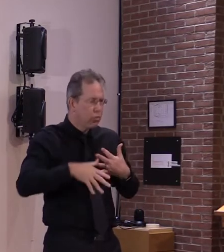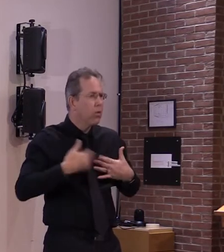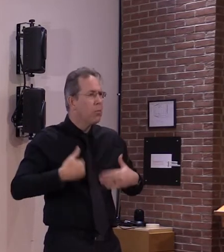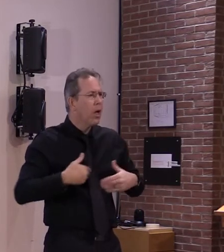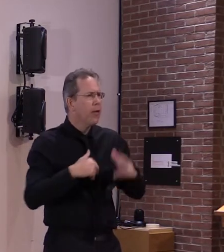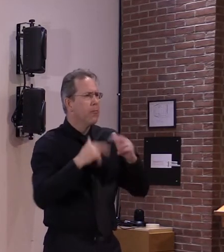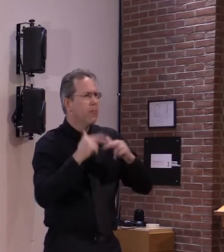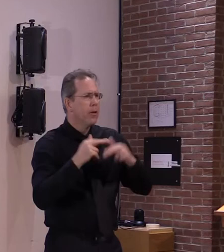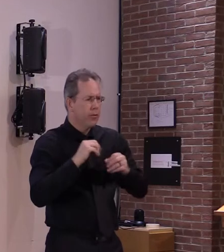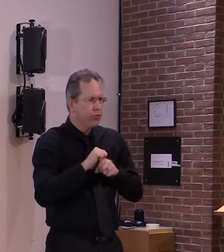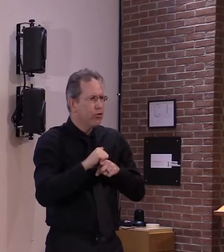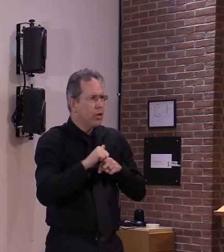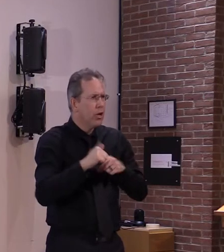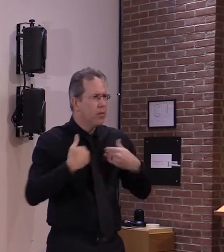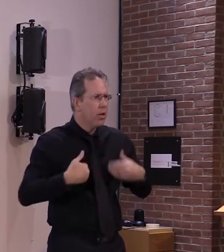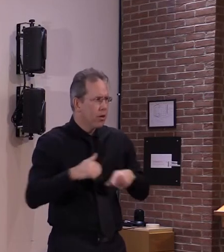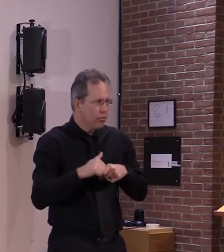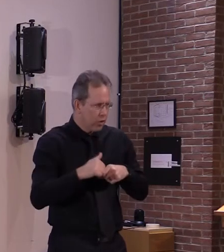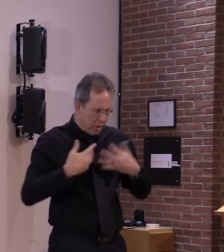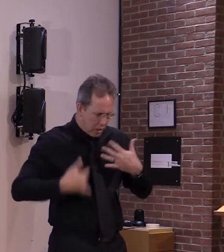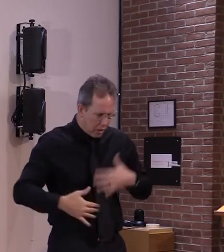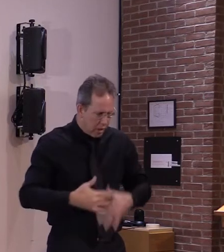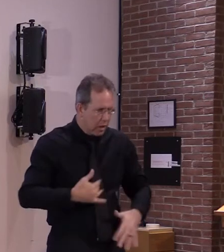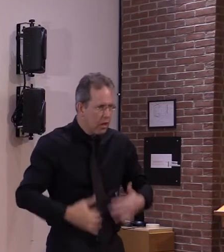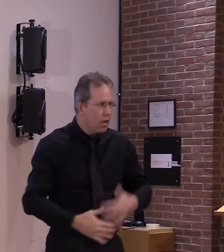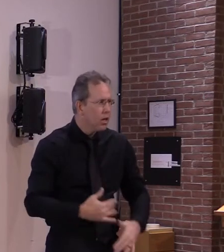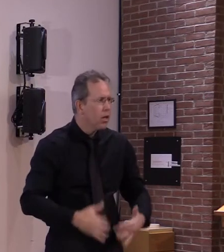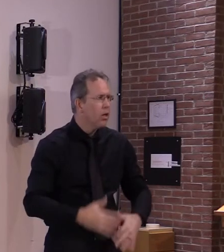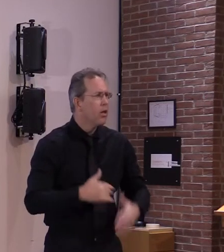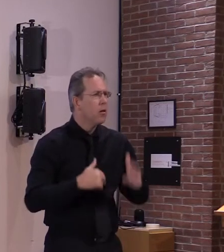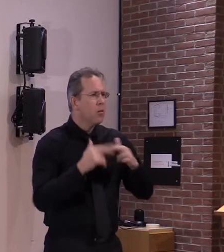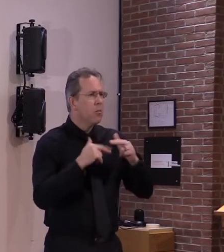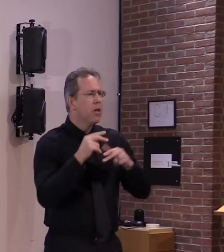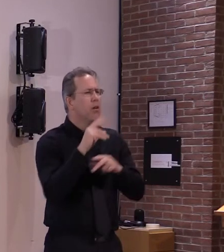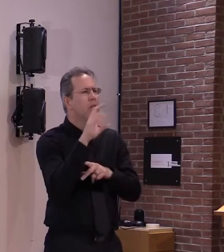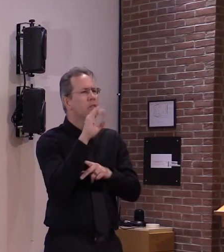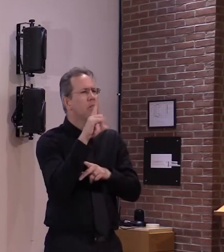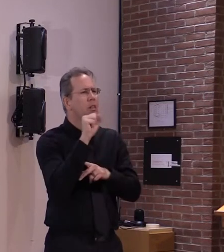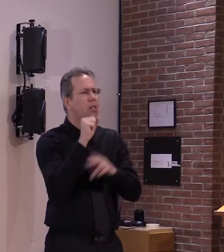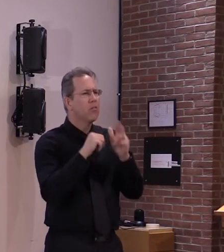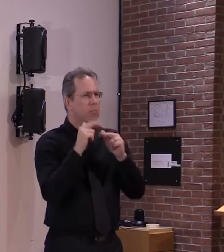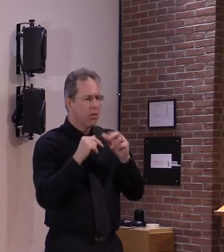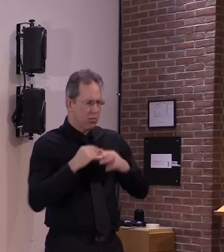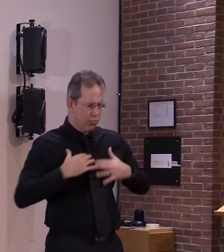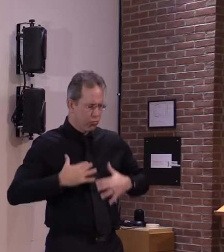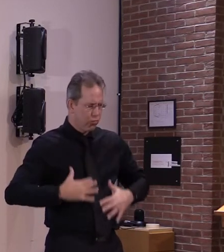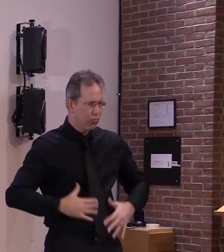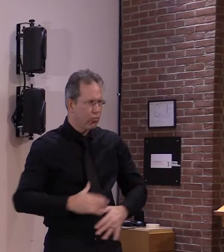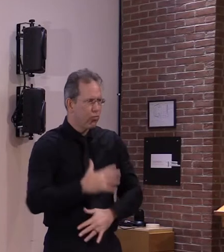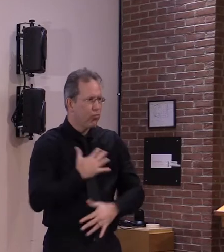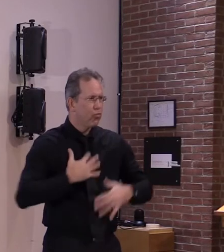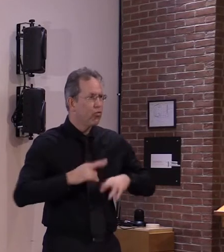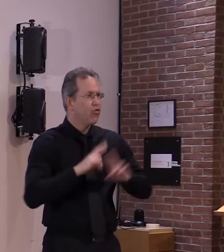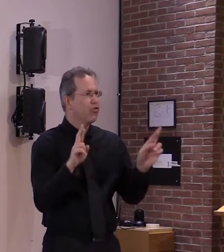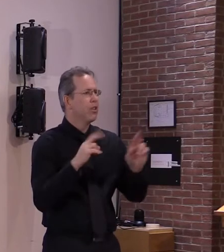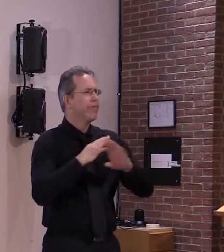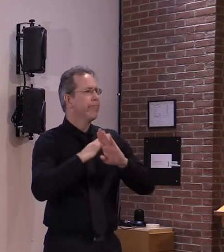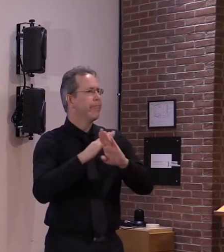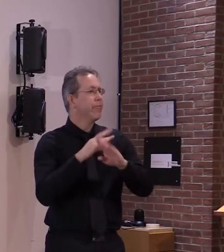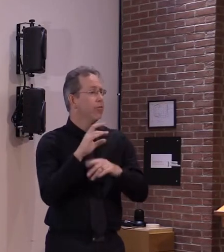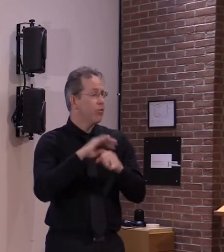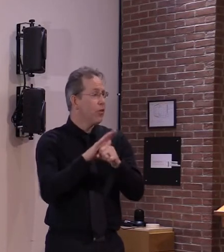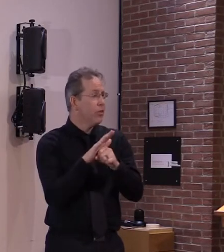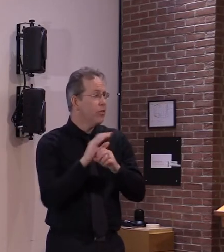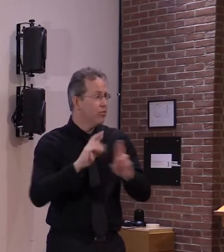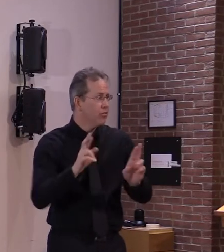then degrades what was just injected into us so it doesn't hang around people are worried it will interfere with